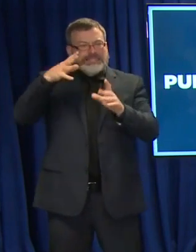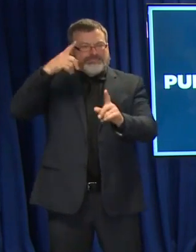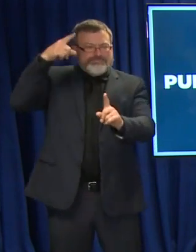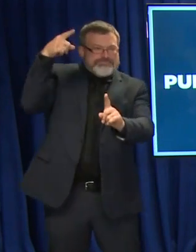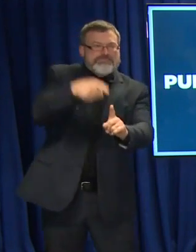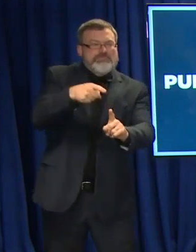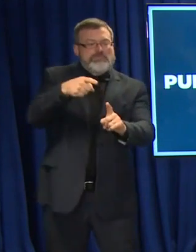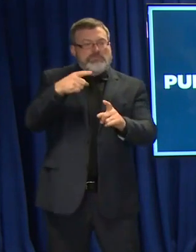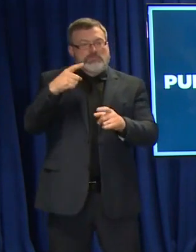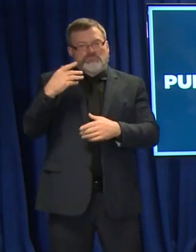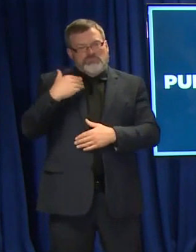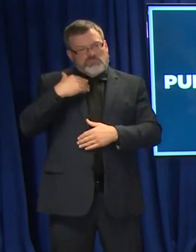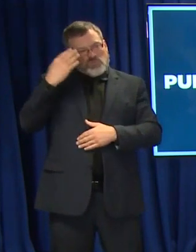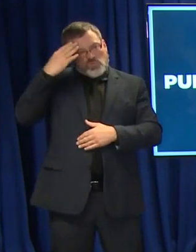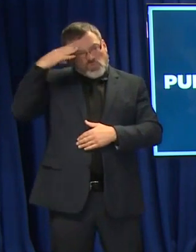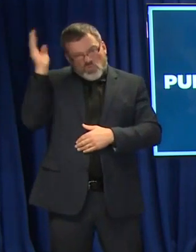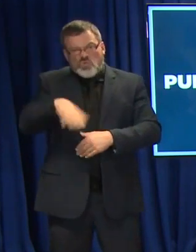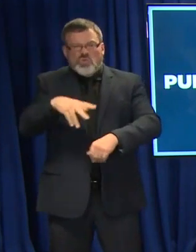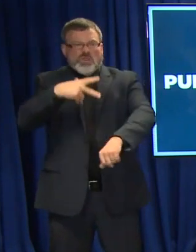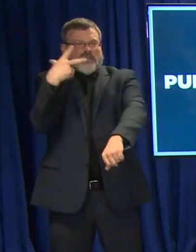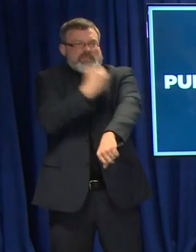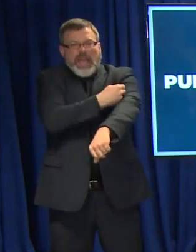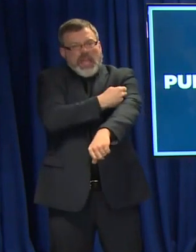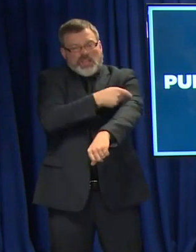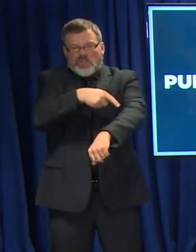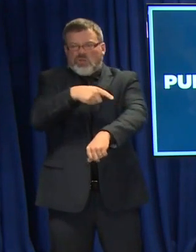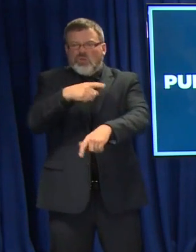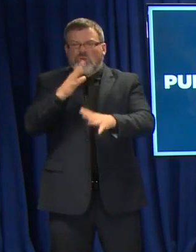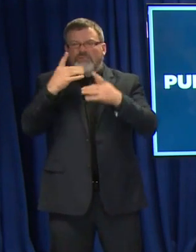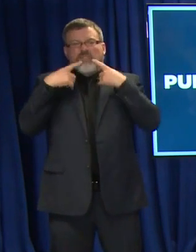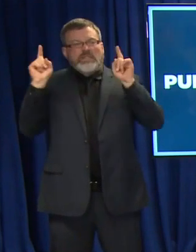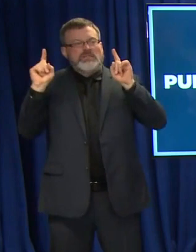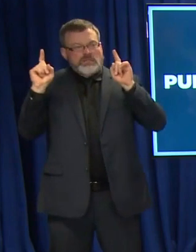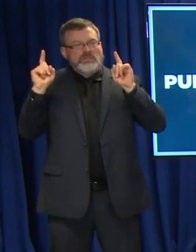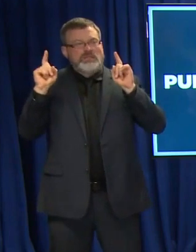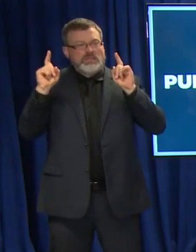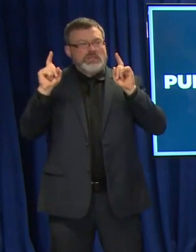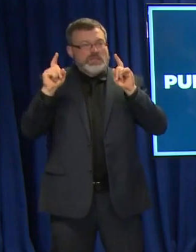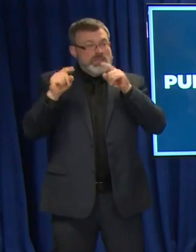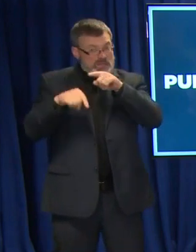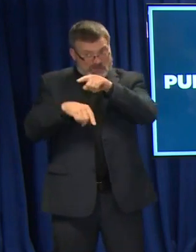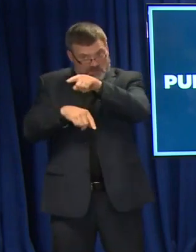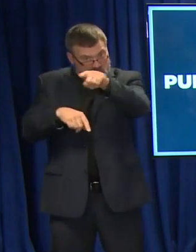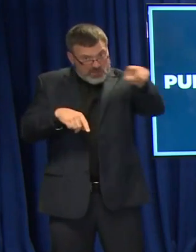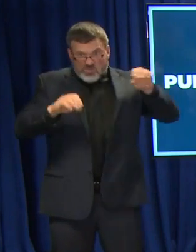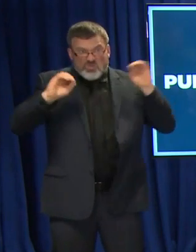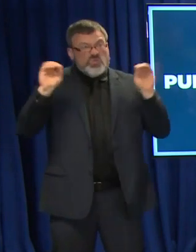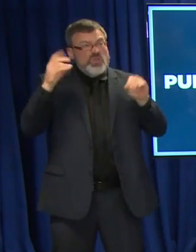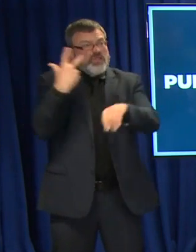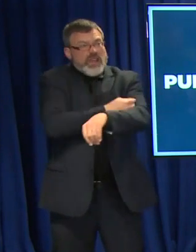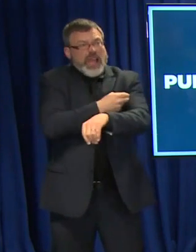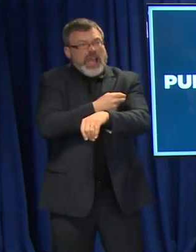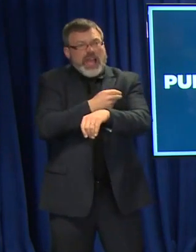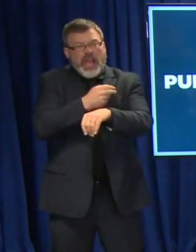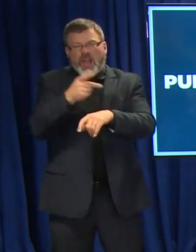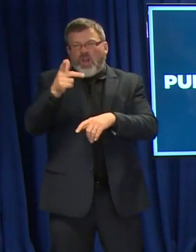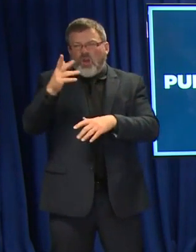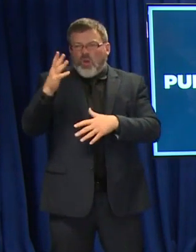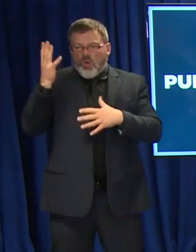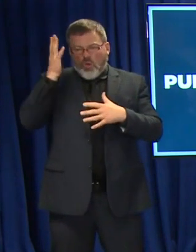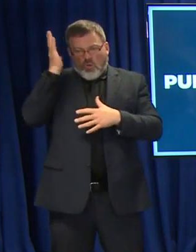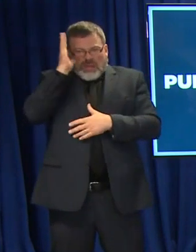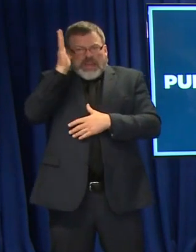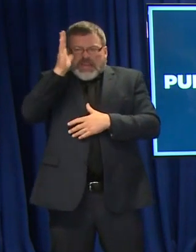vaccines are protective of people. Unvaccinated people are at a five to six times higher risk of infection